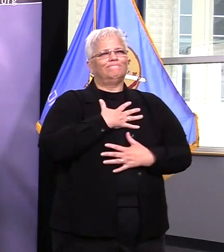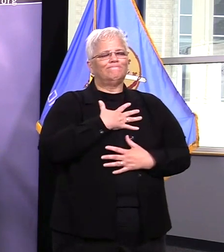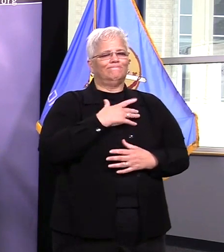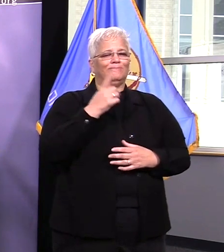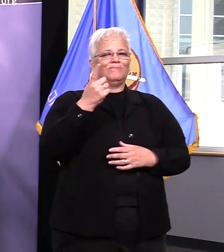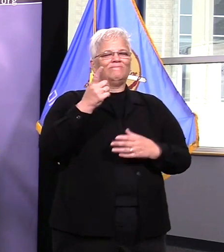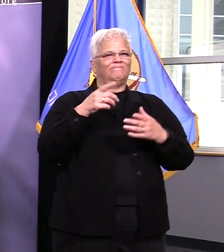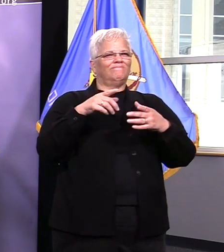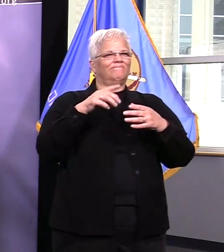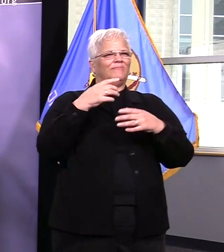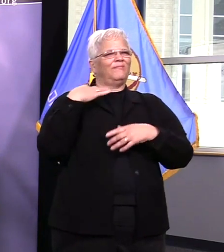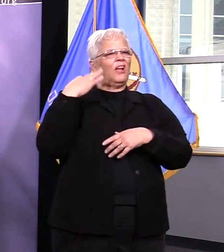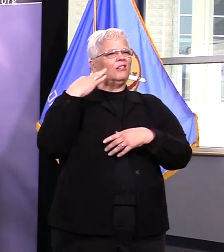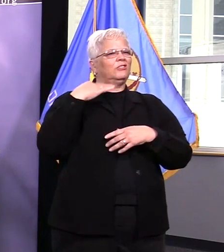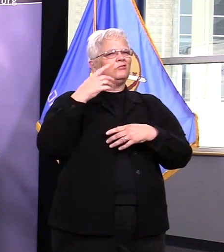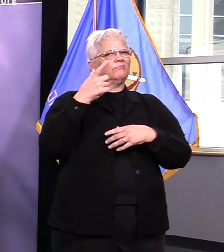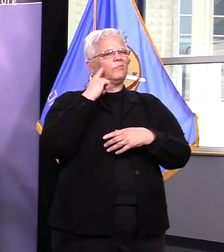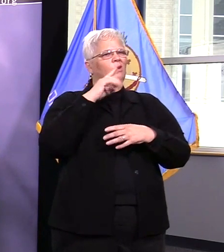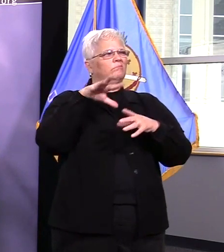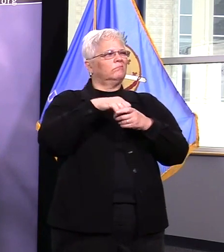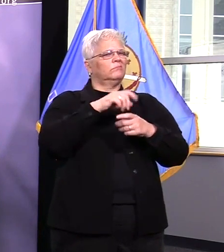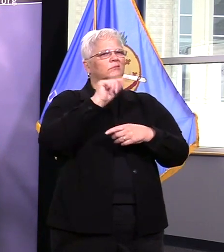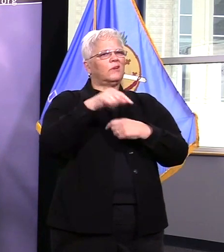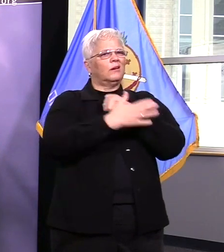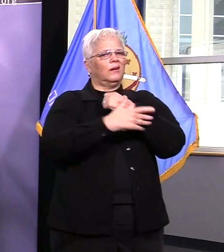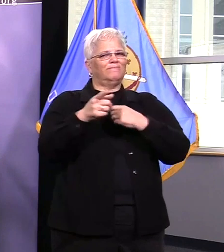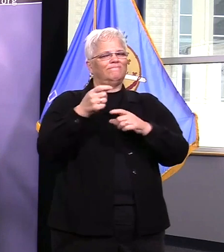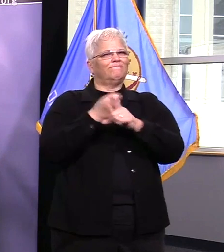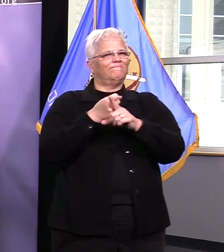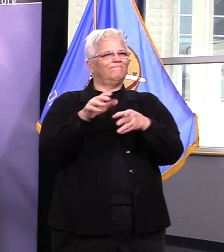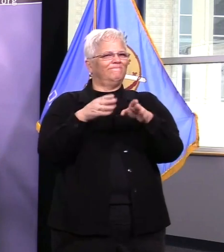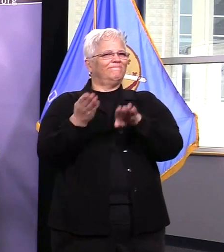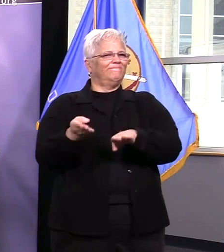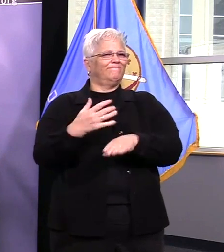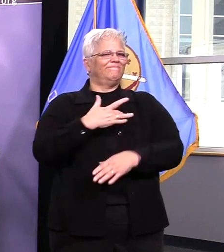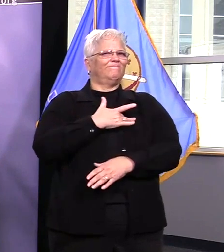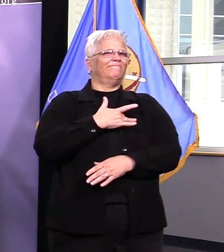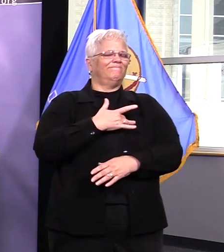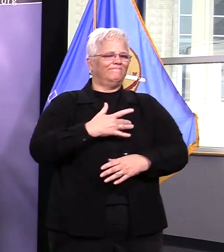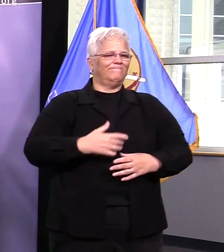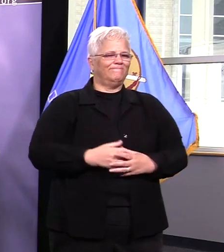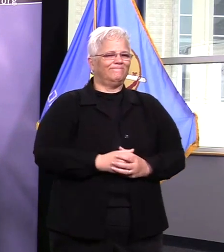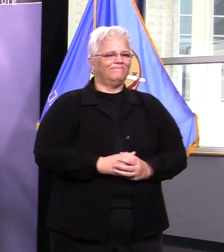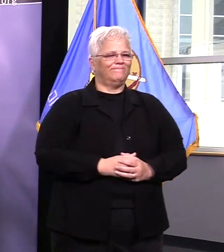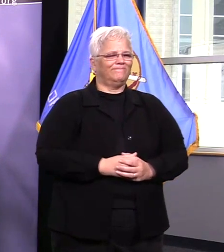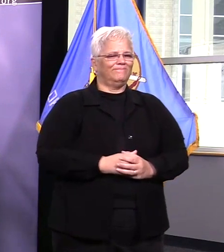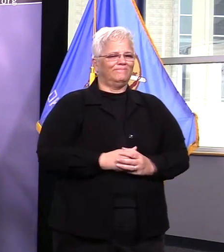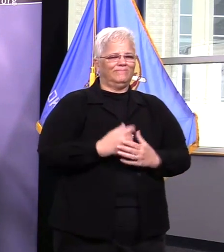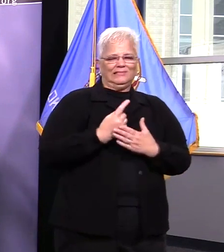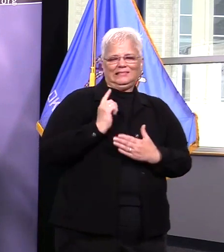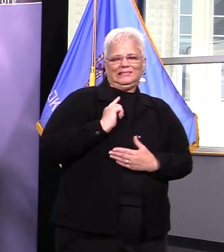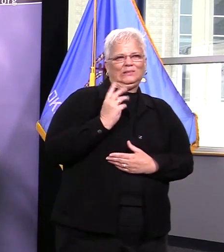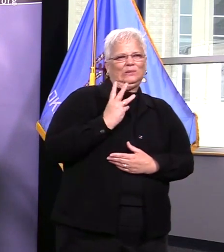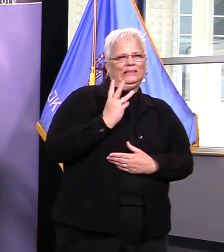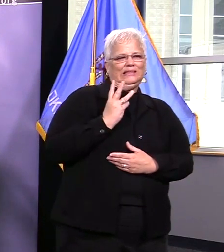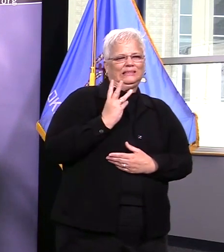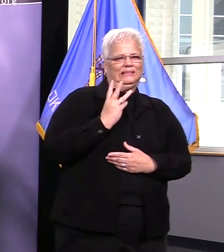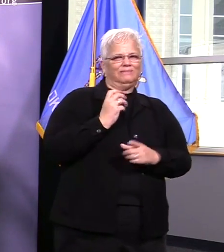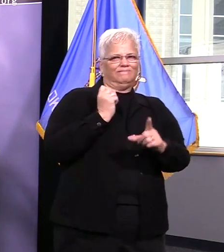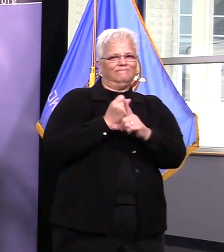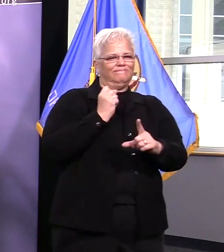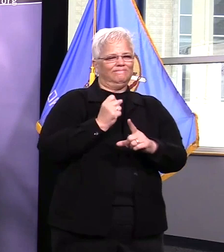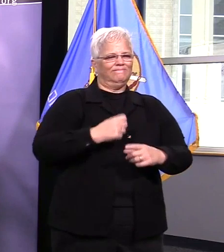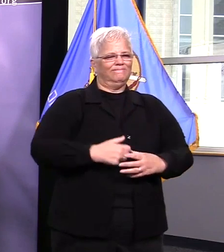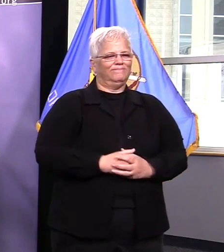emmons succumbed to the coven 19 virus this past wednesday and left behind her husband of 35 plus years she will be